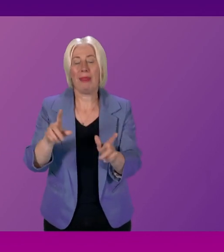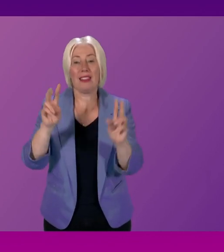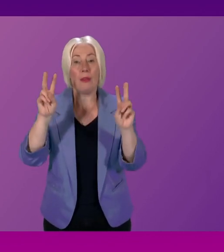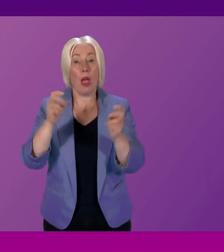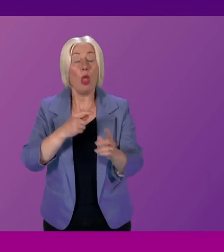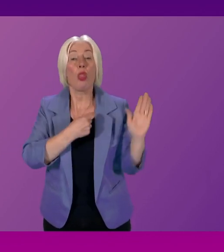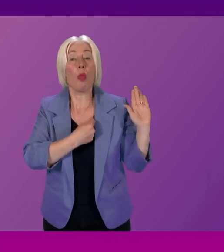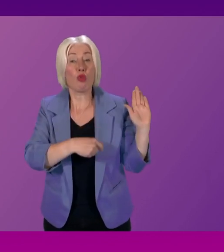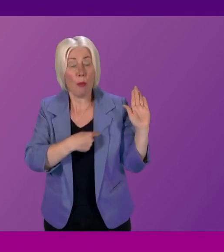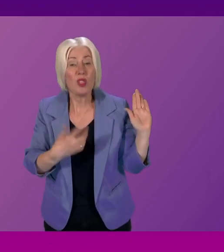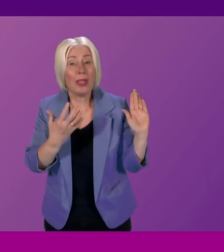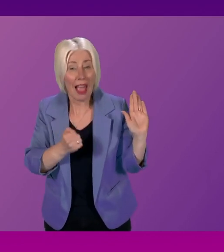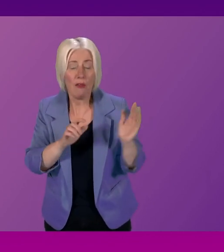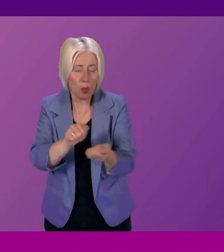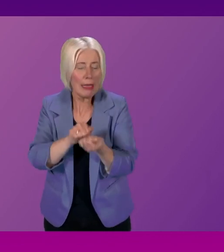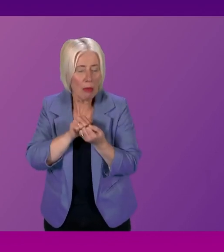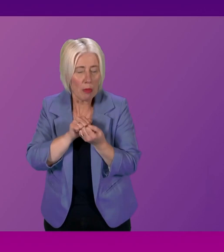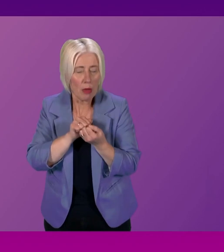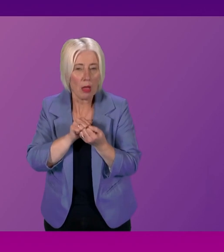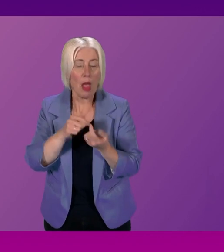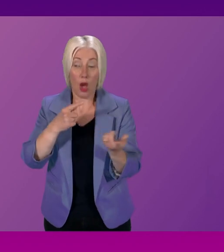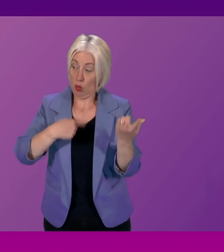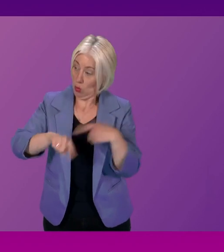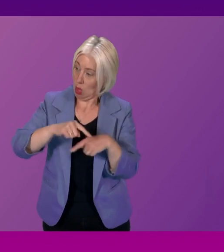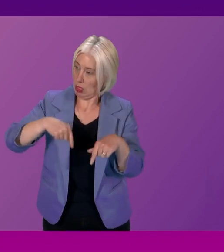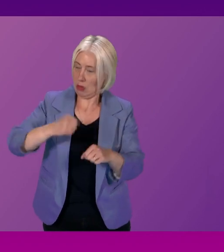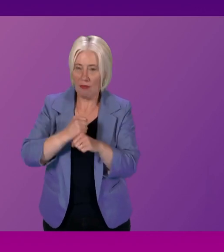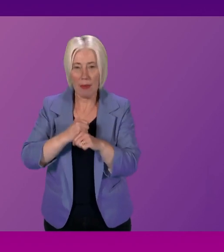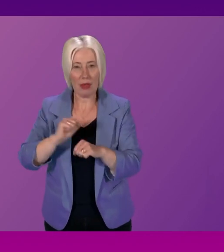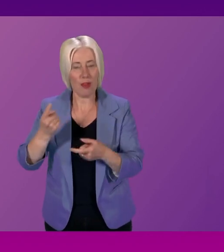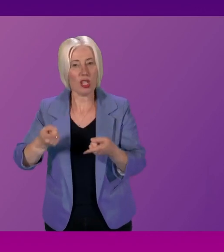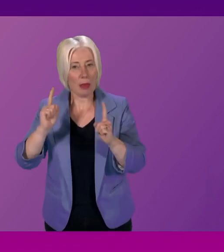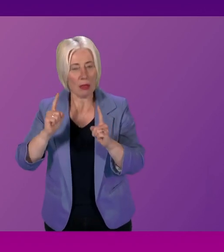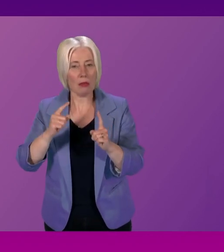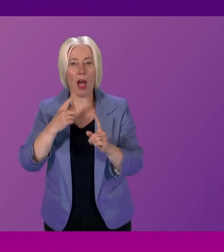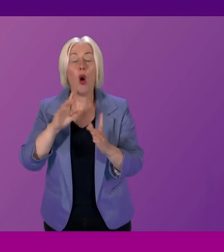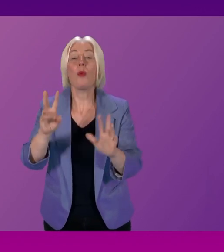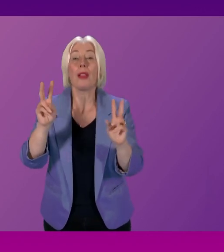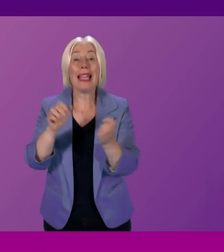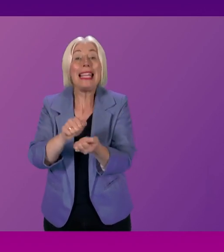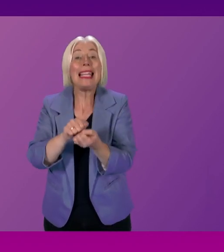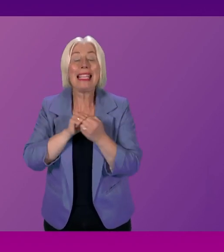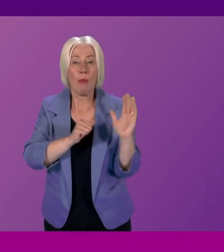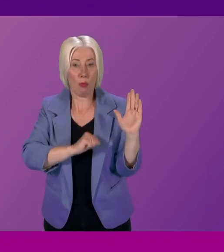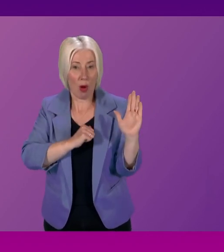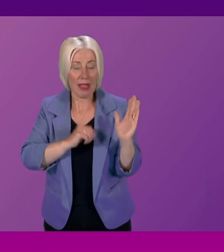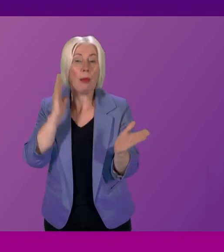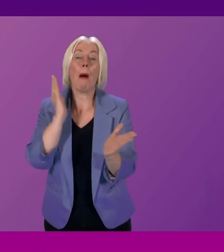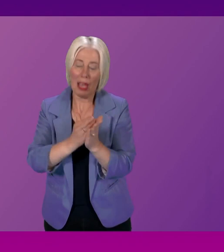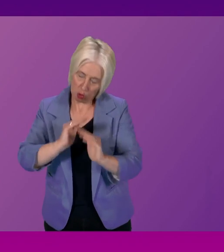me reiterate to the Chamber today that I, as First Minister and this Government, fully intend not just on keeping the promise, but making sure it's delivered.